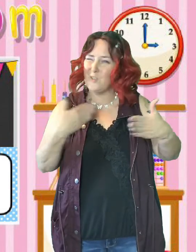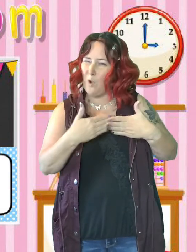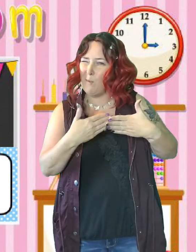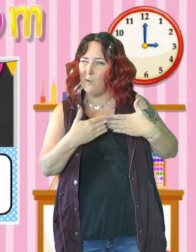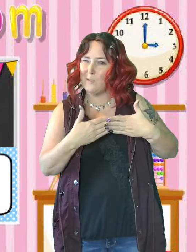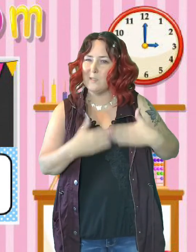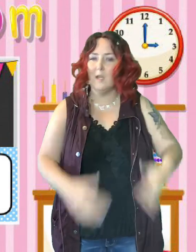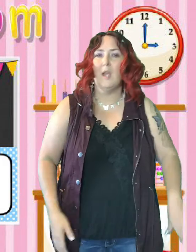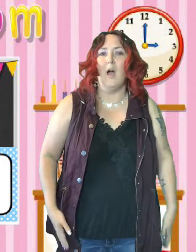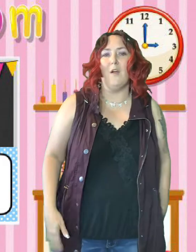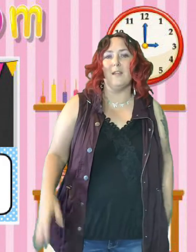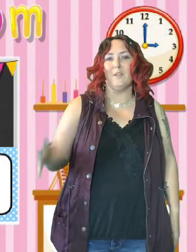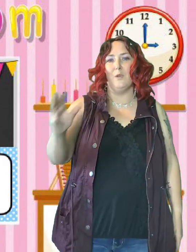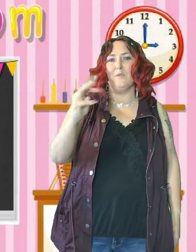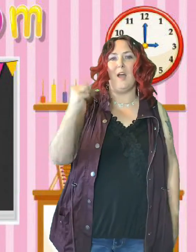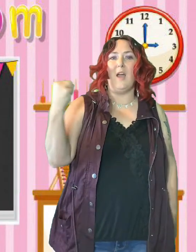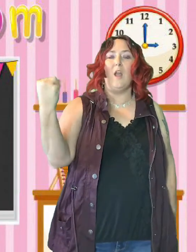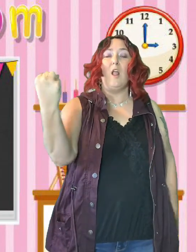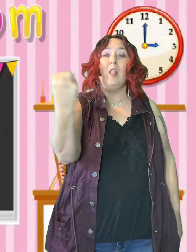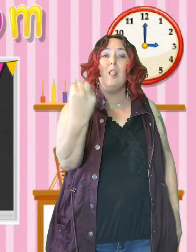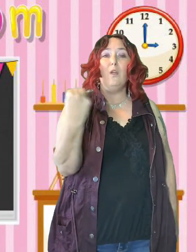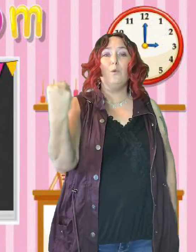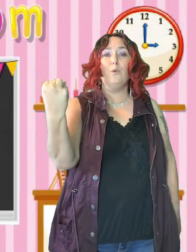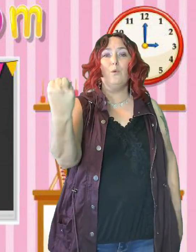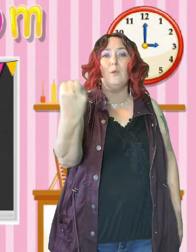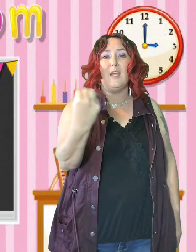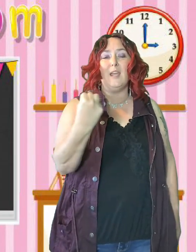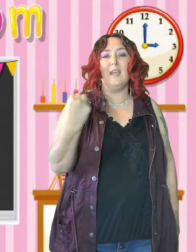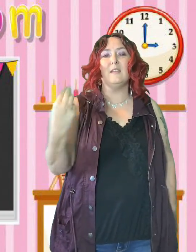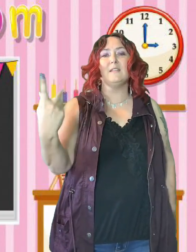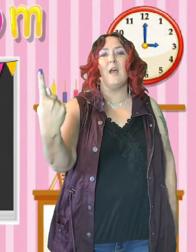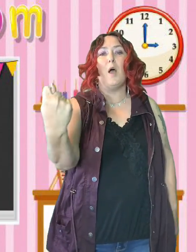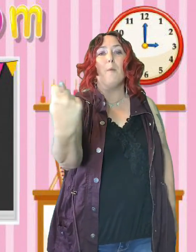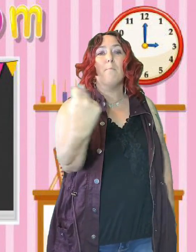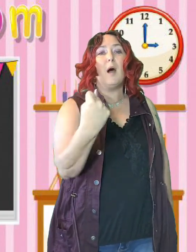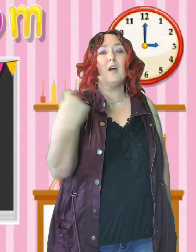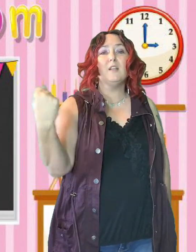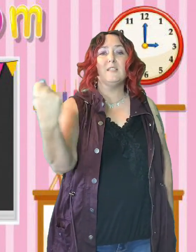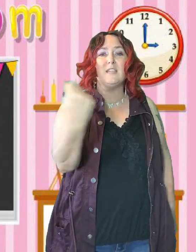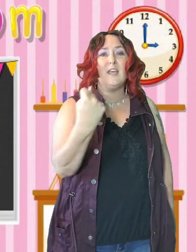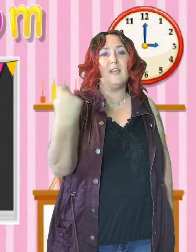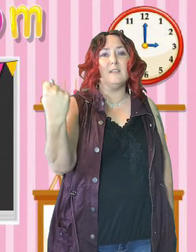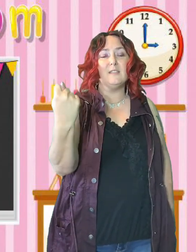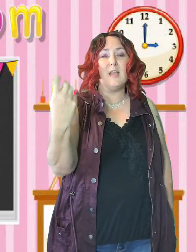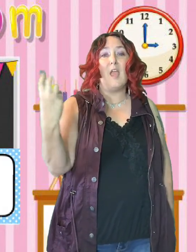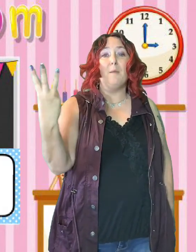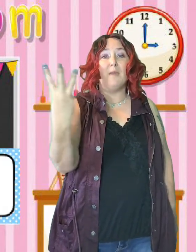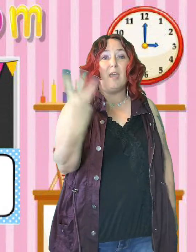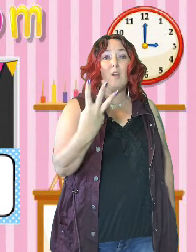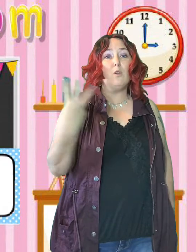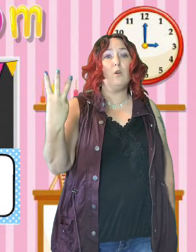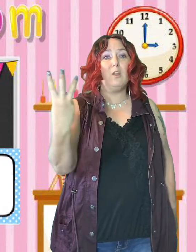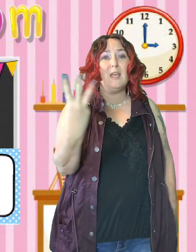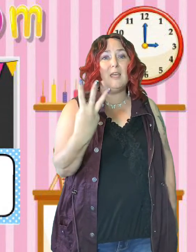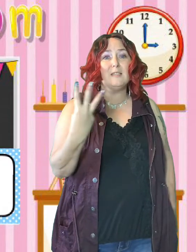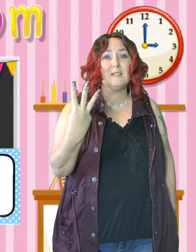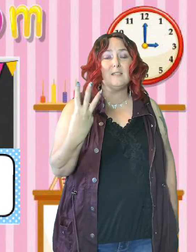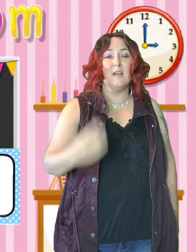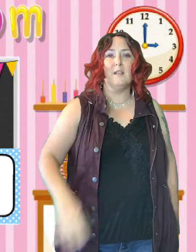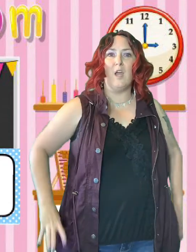almost. Alright. So here we've got lunes, martes, miércoles. Now